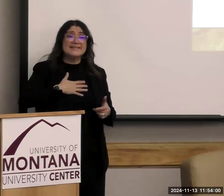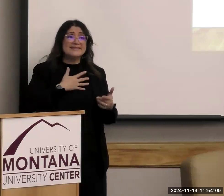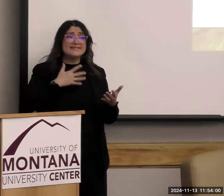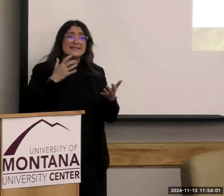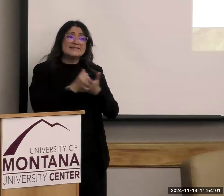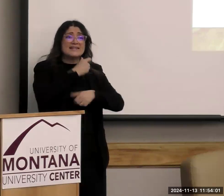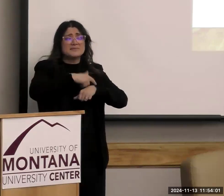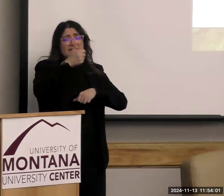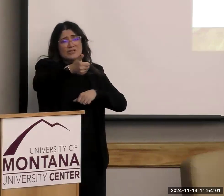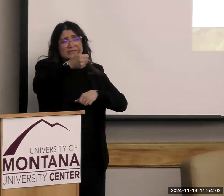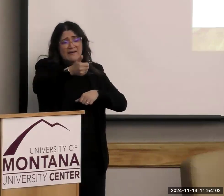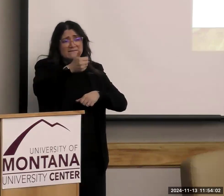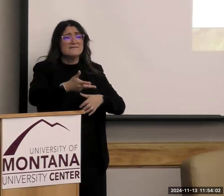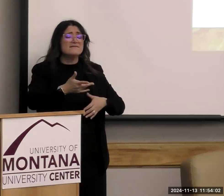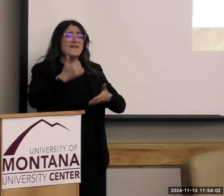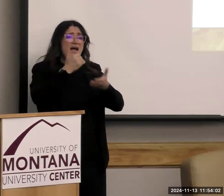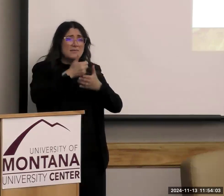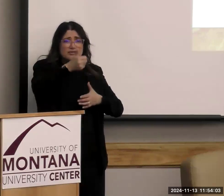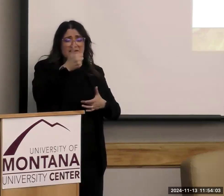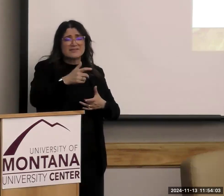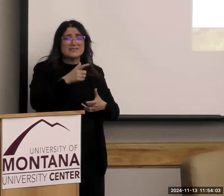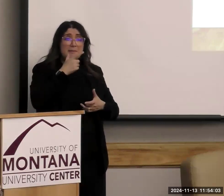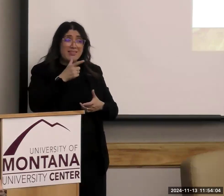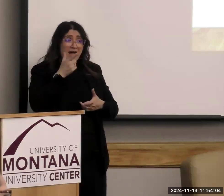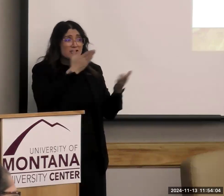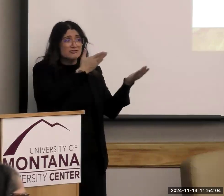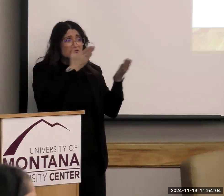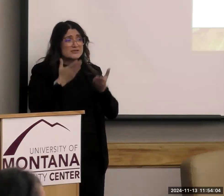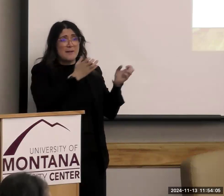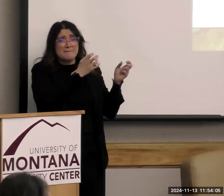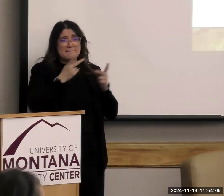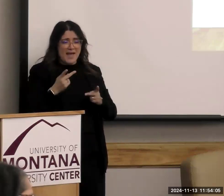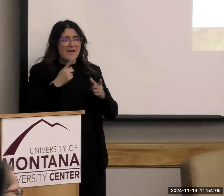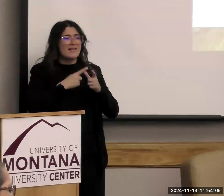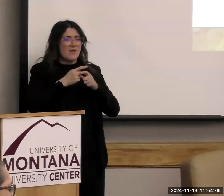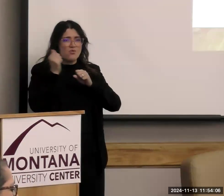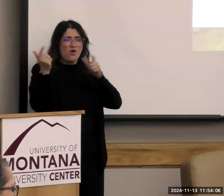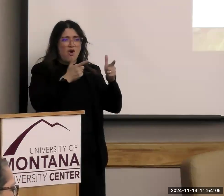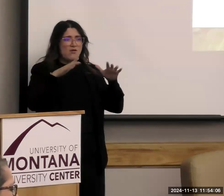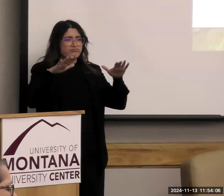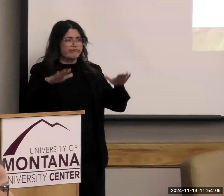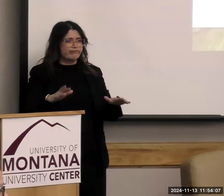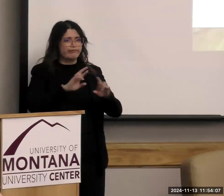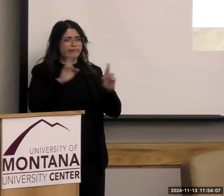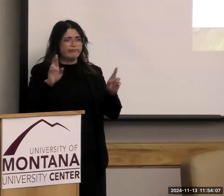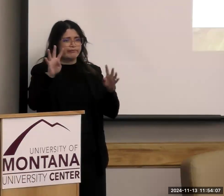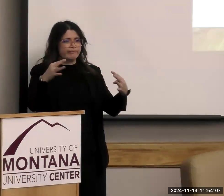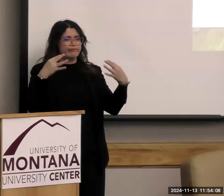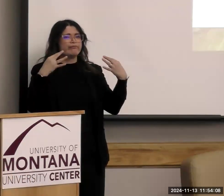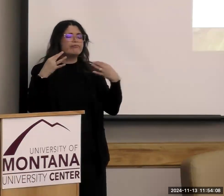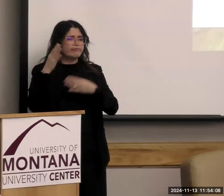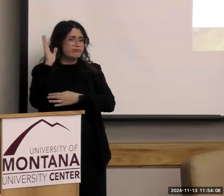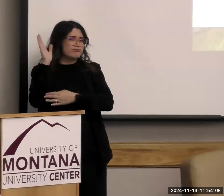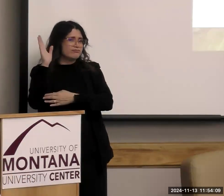time for yourself. Help yourself to some lunch. Come back in, and we'll all get settled. And then Josh will provide a keynote